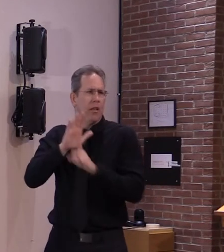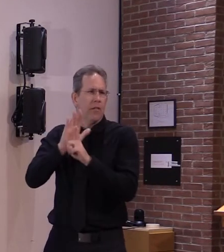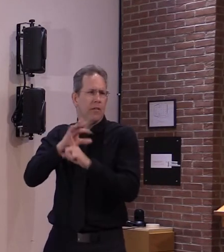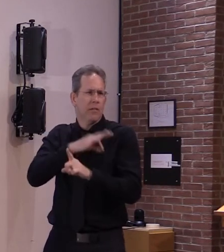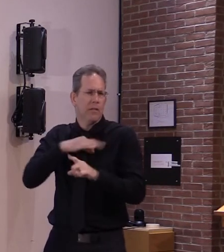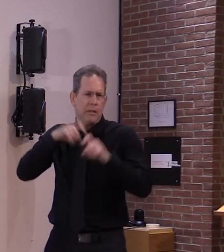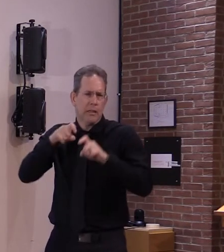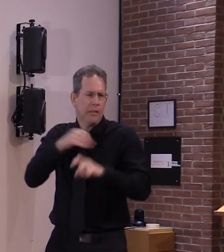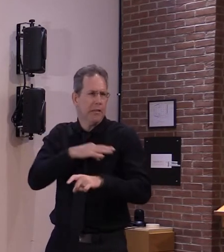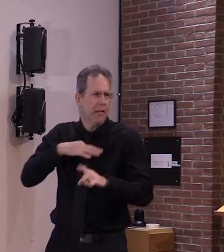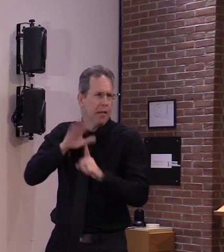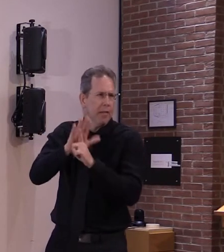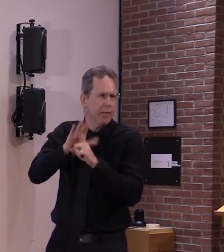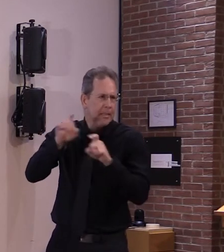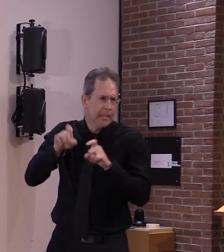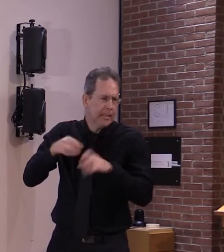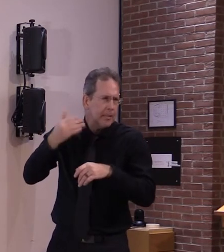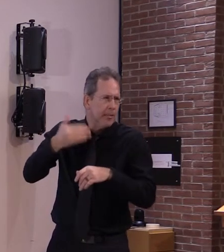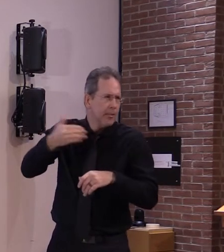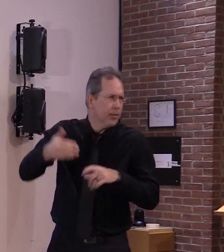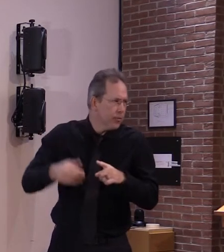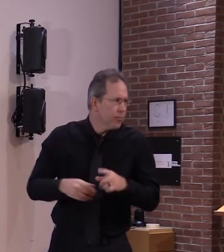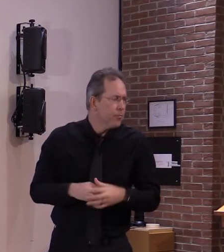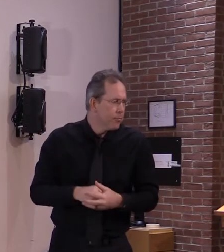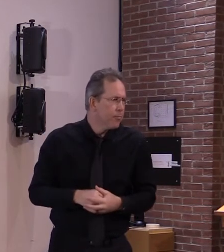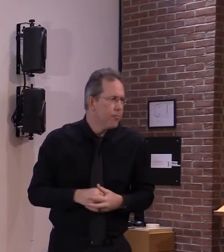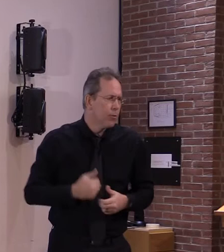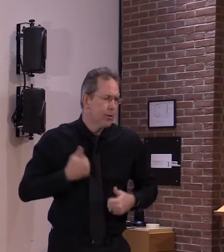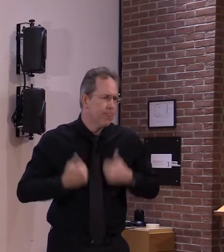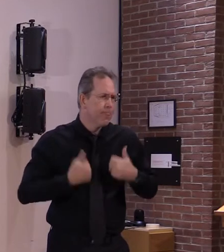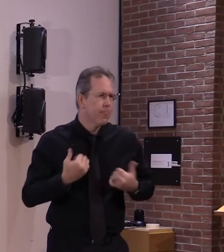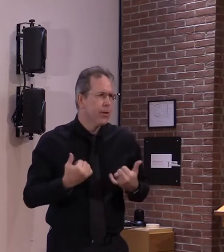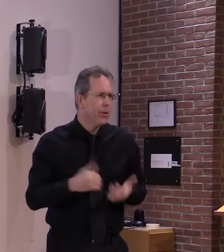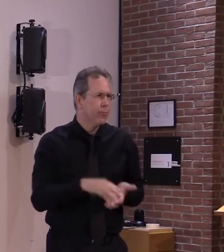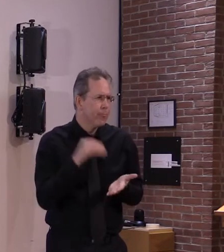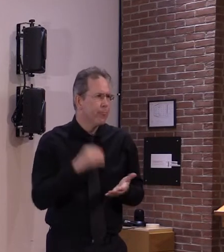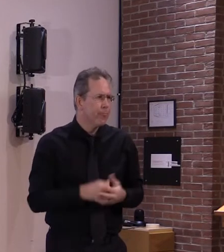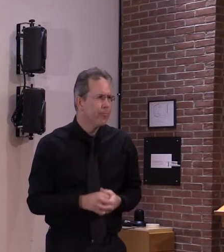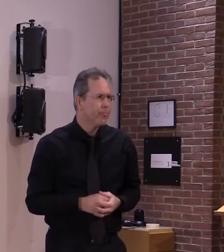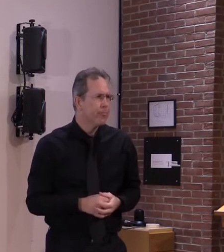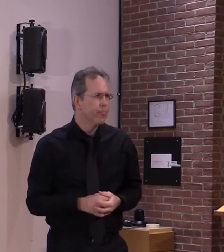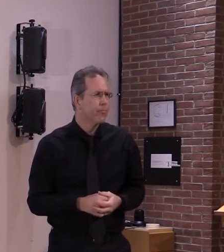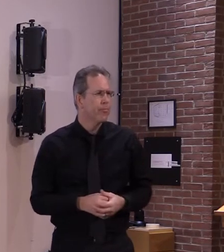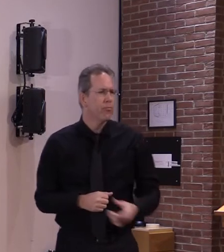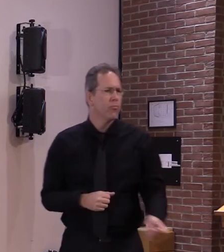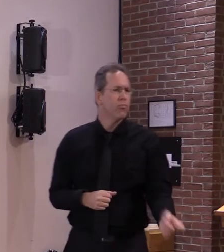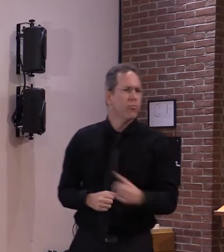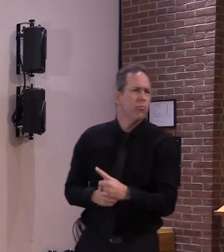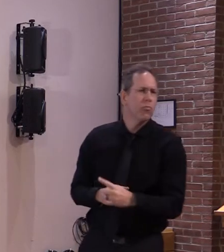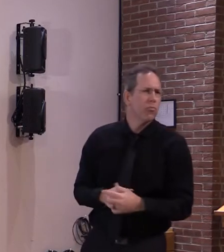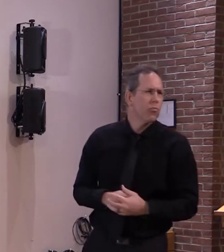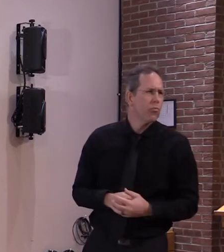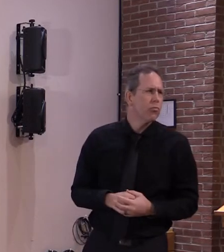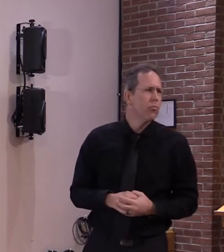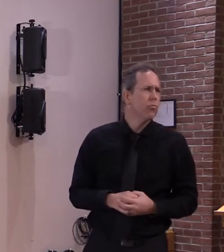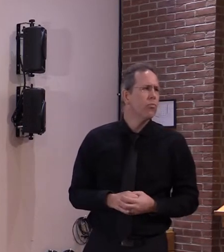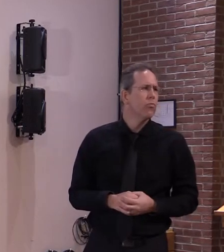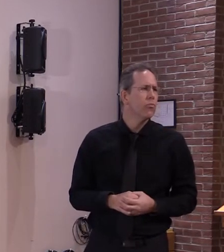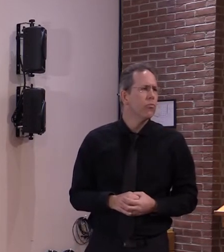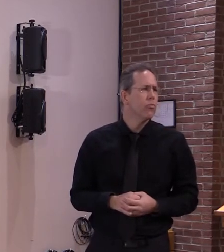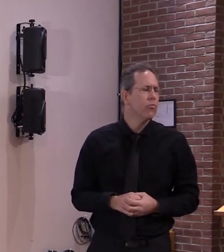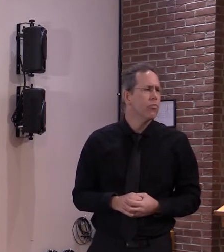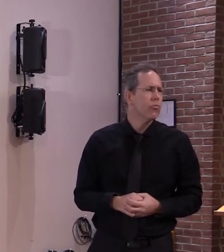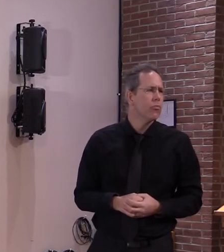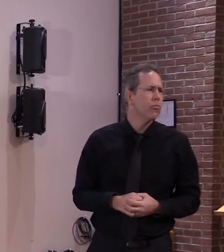okay um and this may or may not be related i'm hearing instances of health care workers in this facility as well as